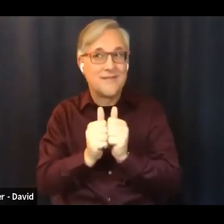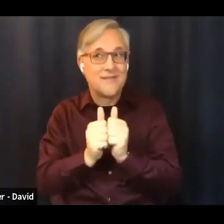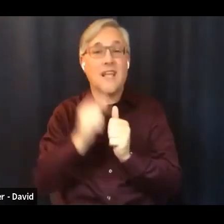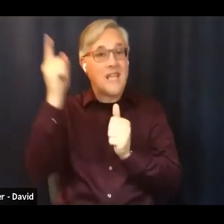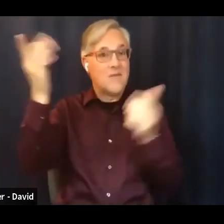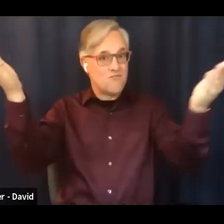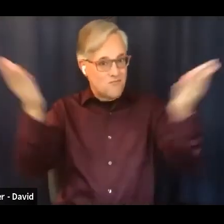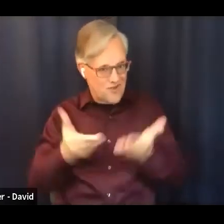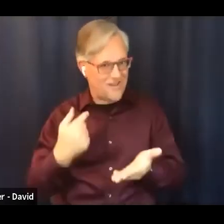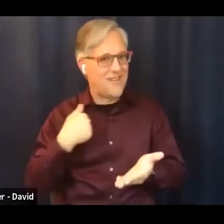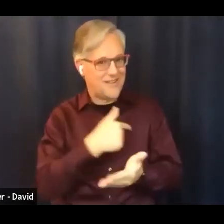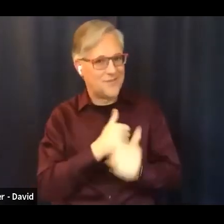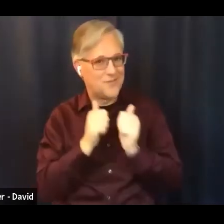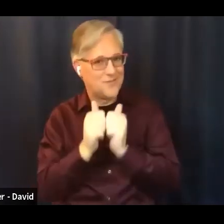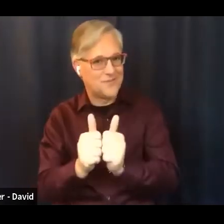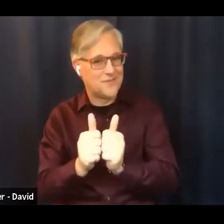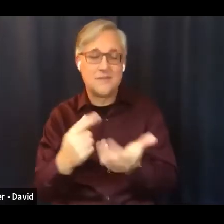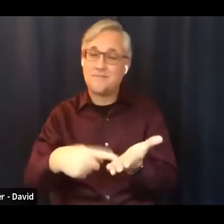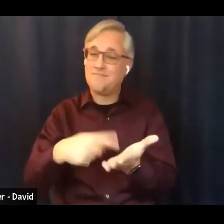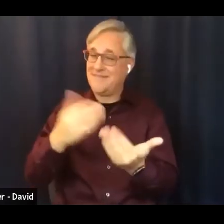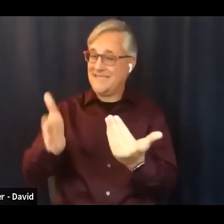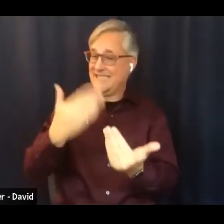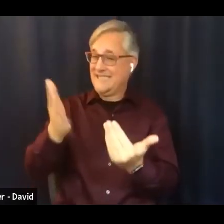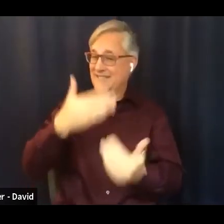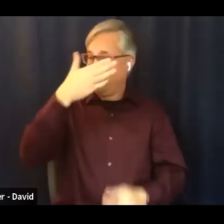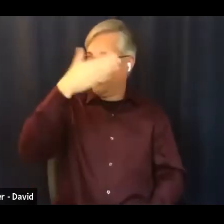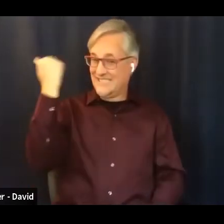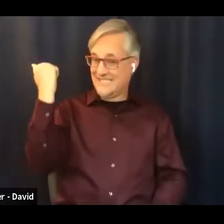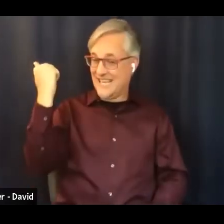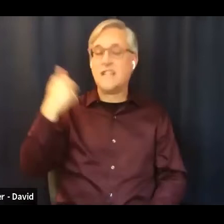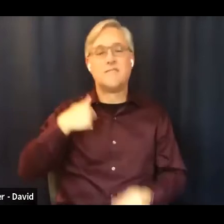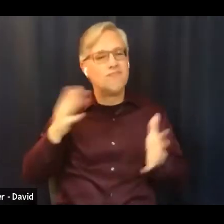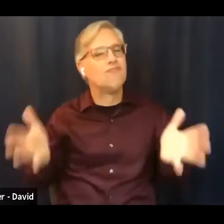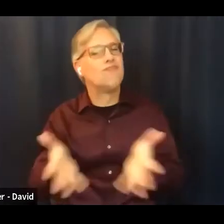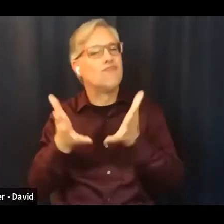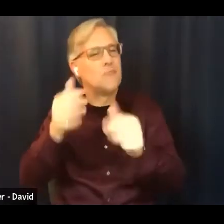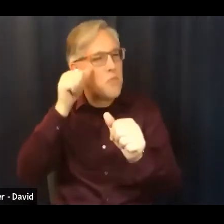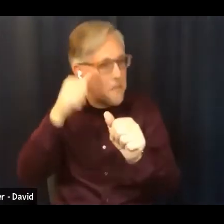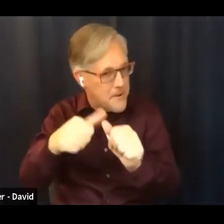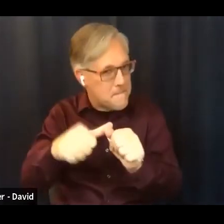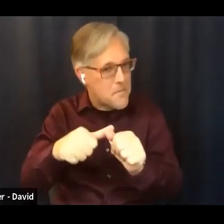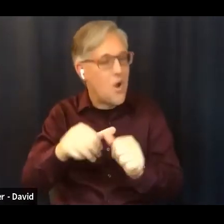so i encourage you to remember and to take time to reach out to one another